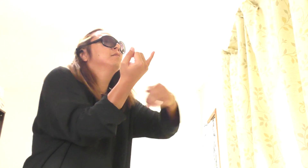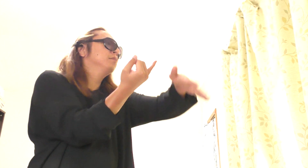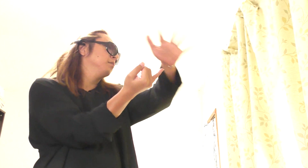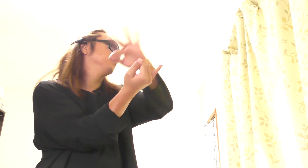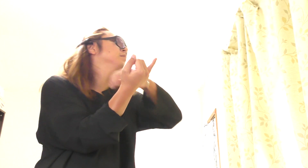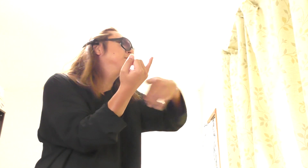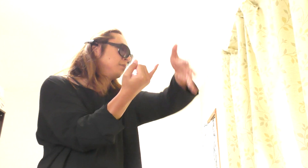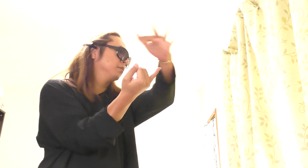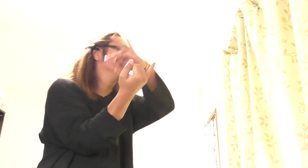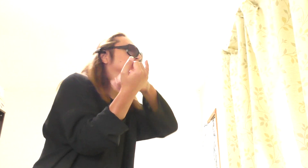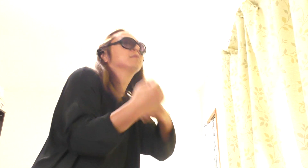special